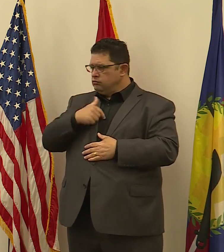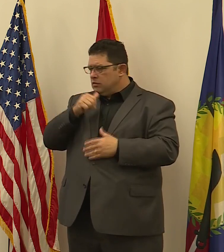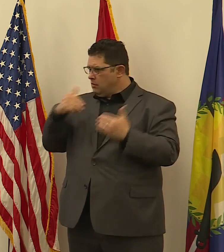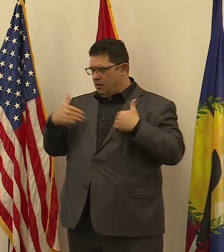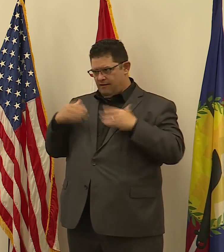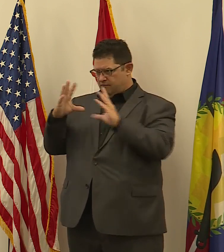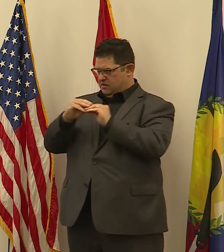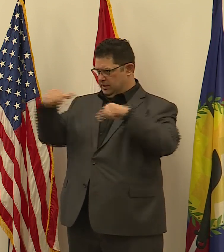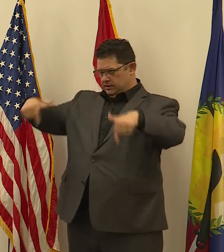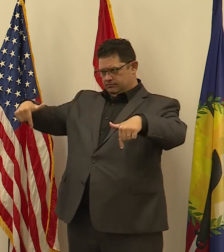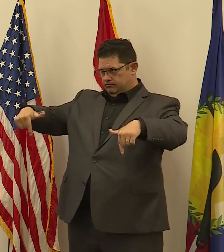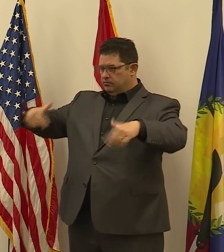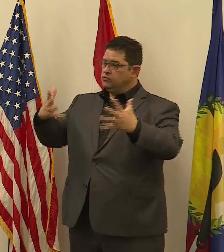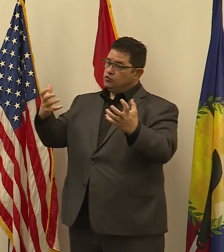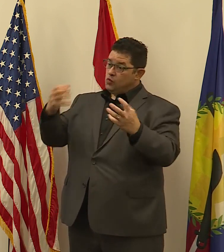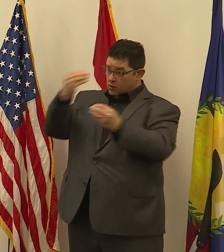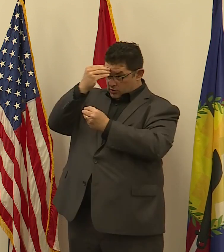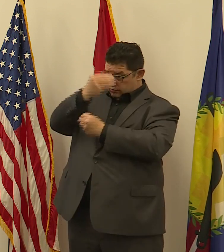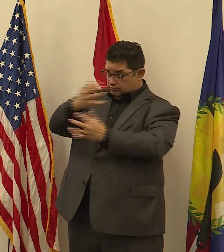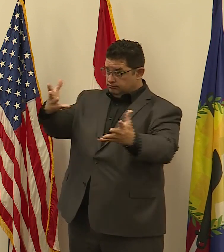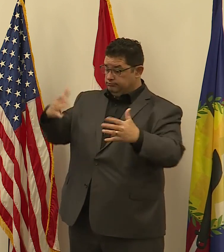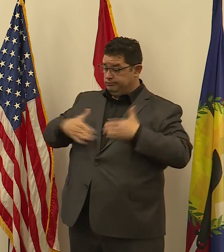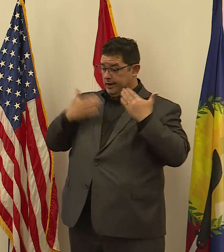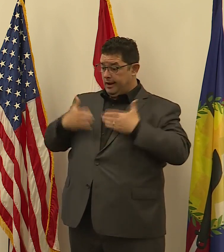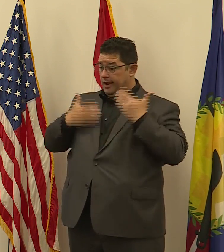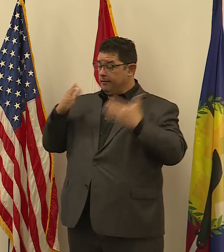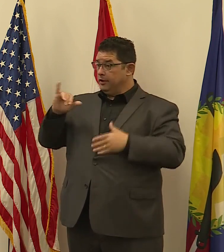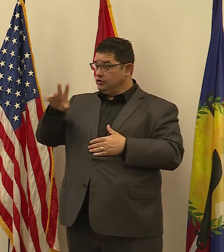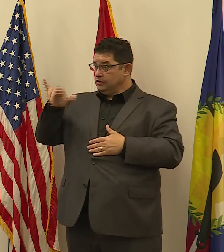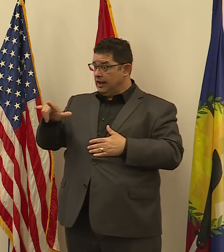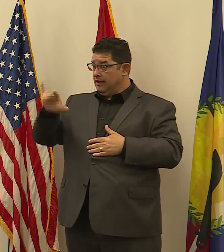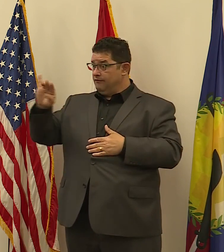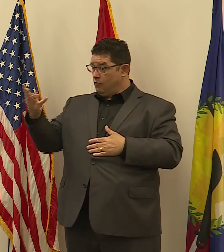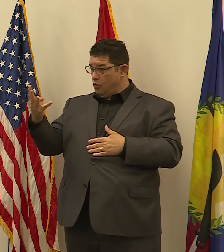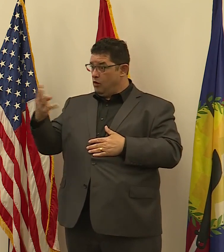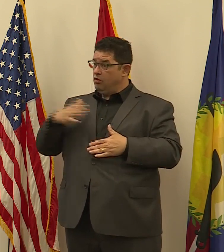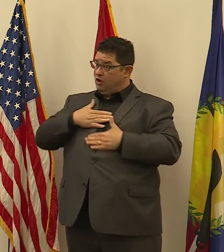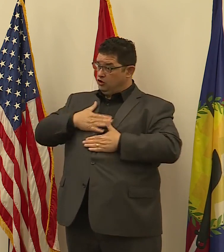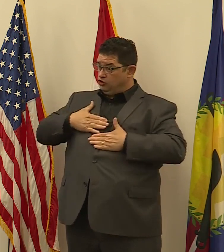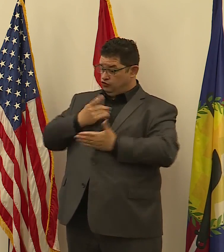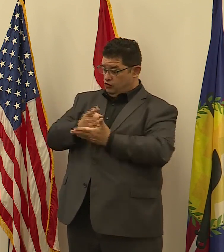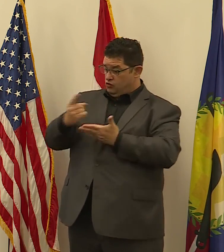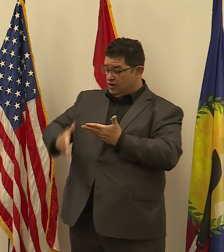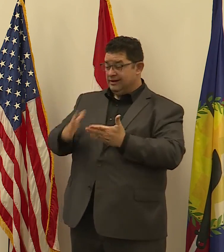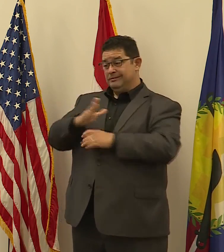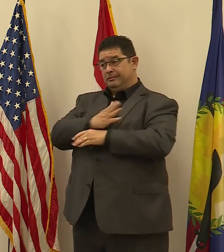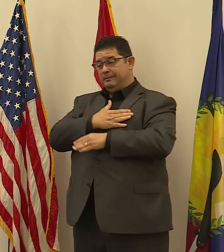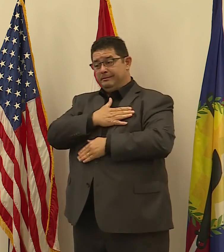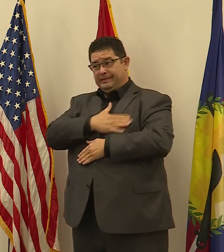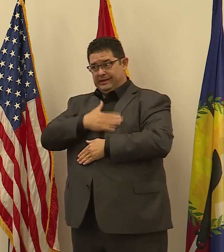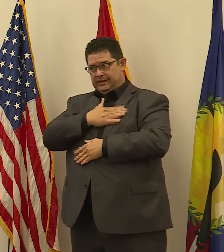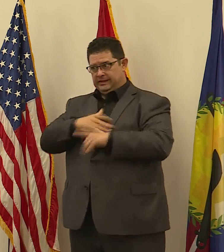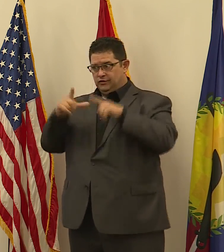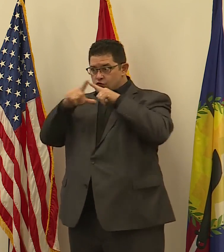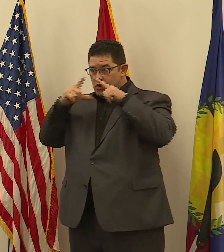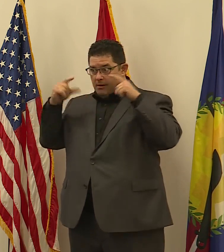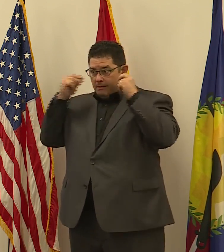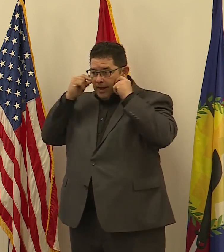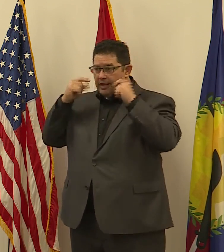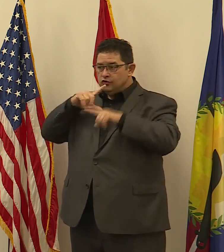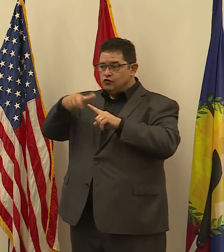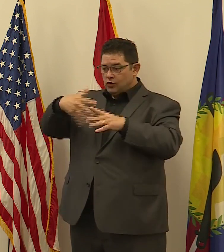to wish everyone a happy 4th of July, enjoy the holiday weekend, and please wear a mask when you're out in public, and I would be glad